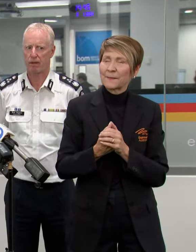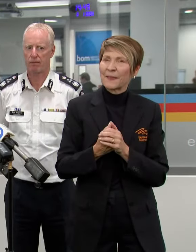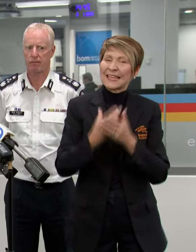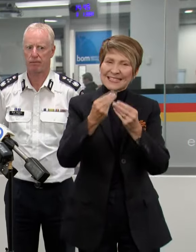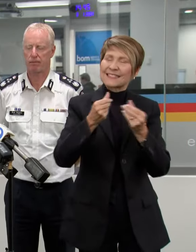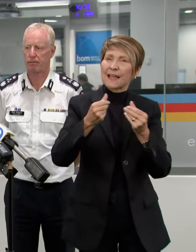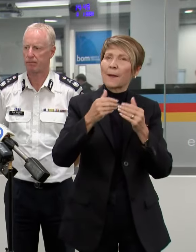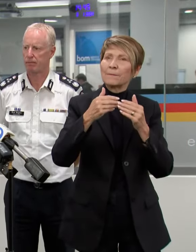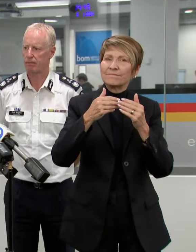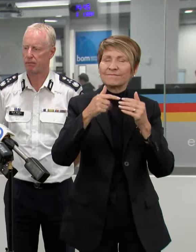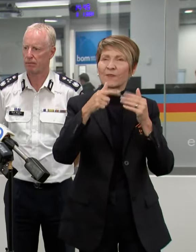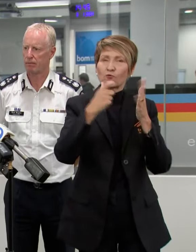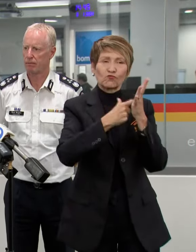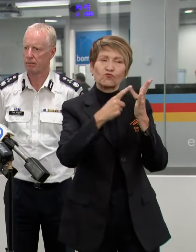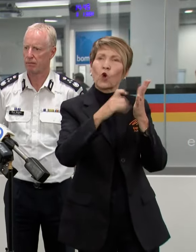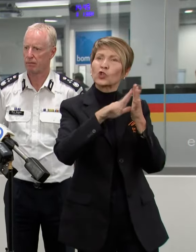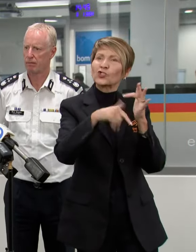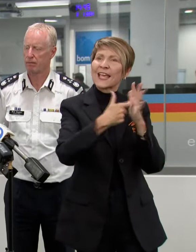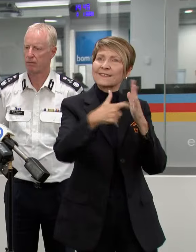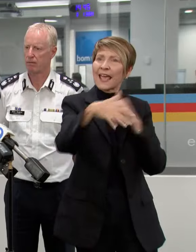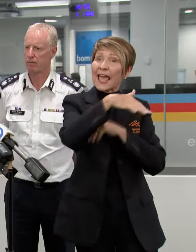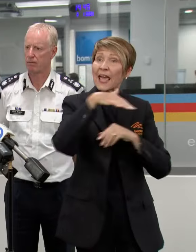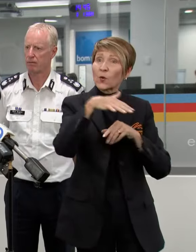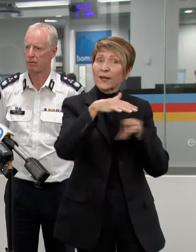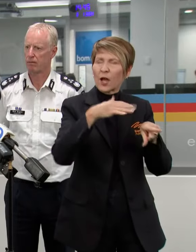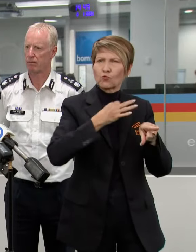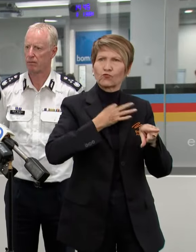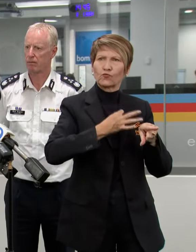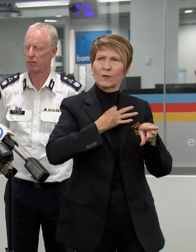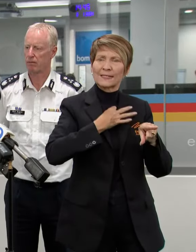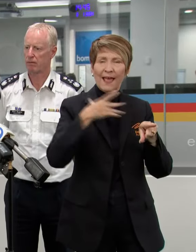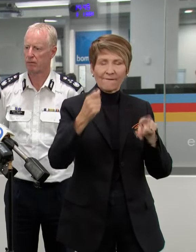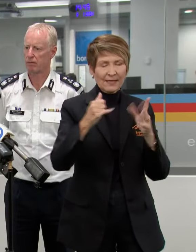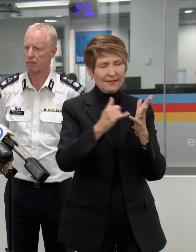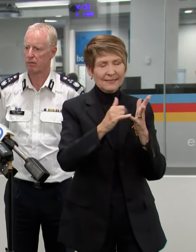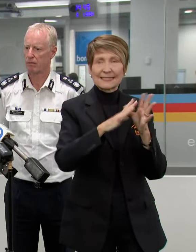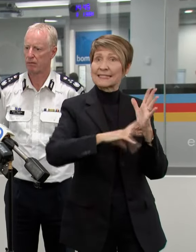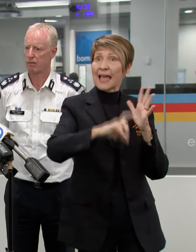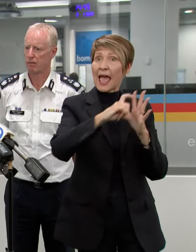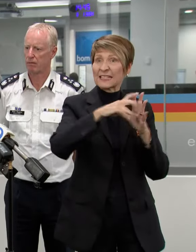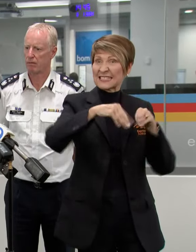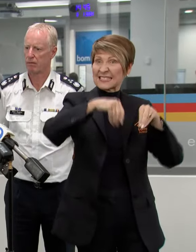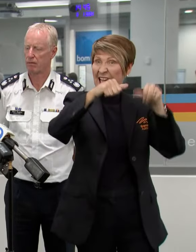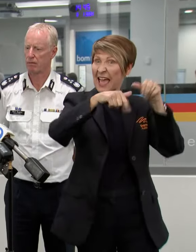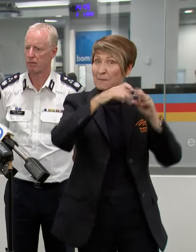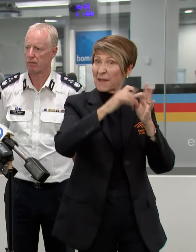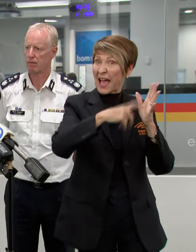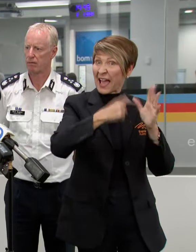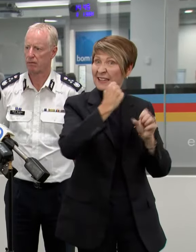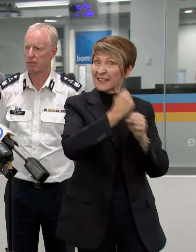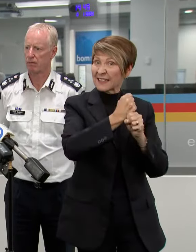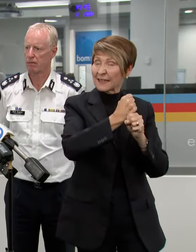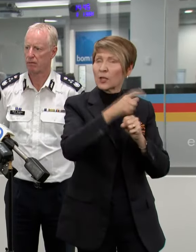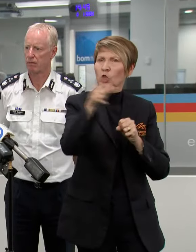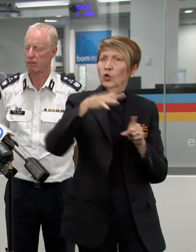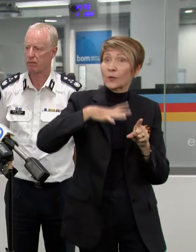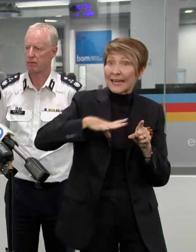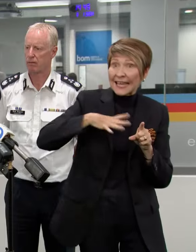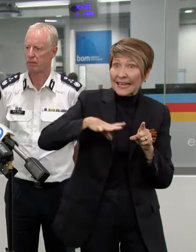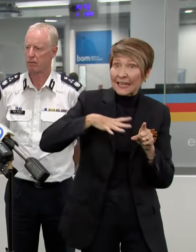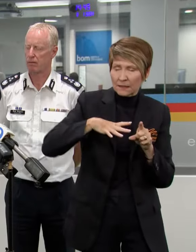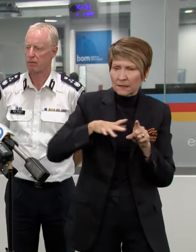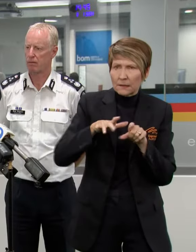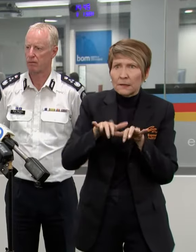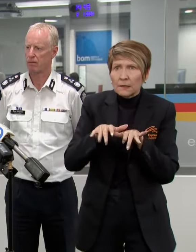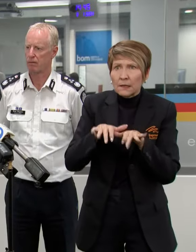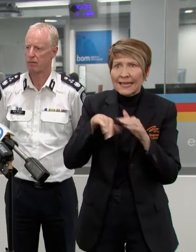including the likes of Rochester this afternoon, where people can go to the SES website at ses.vic.gov.au